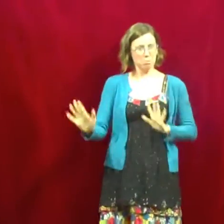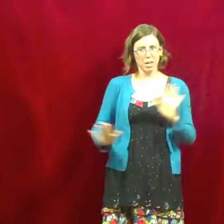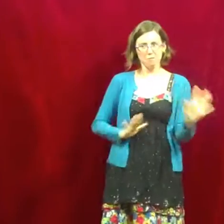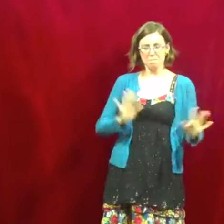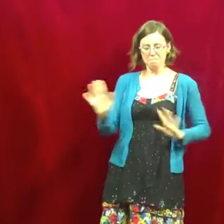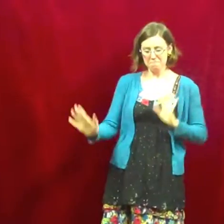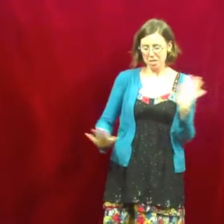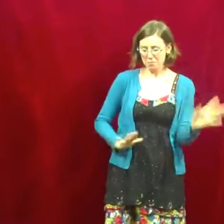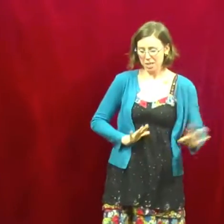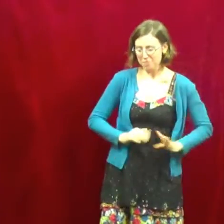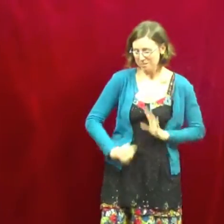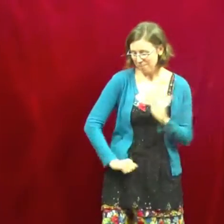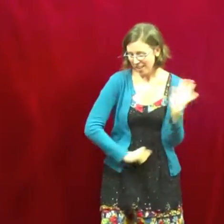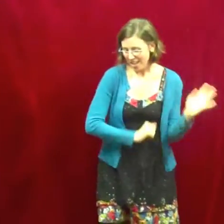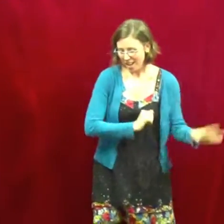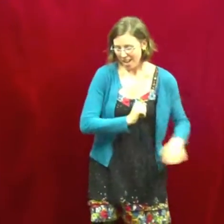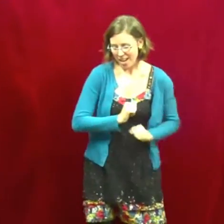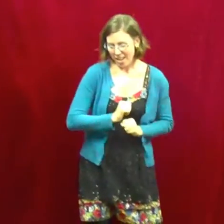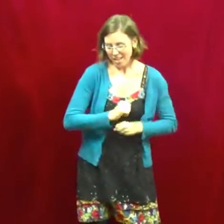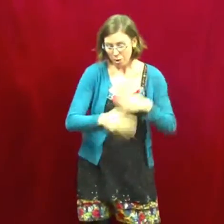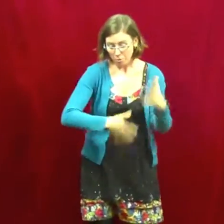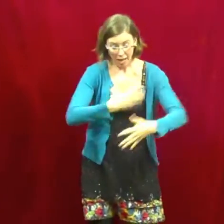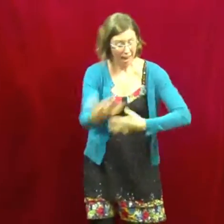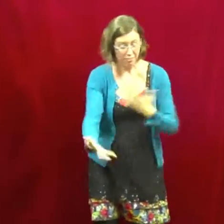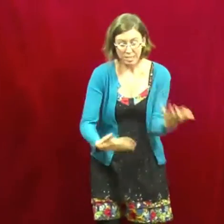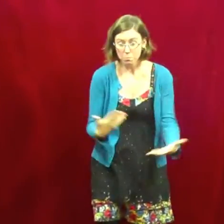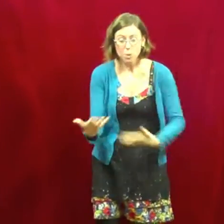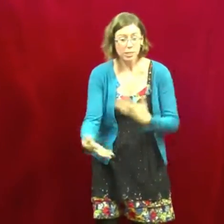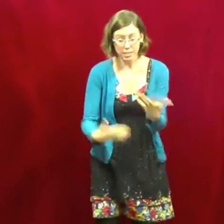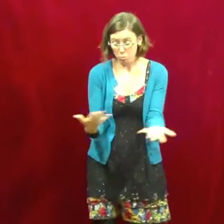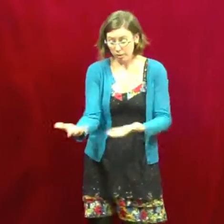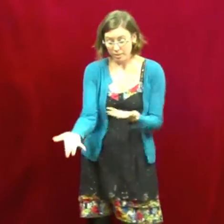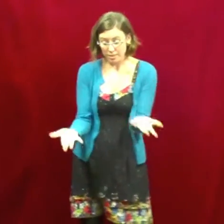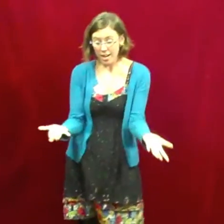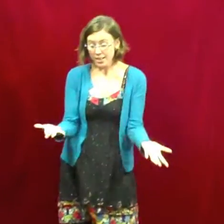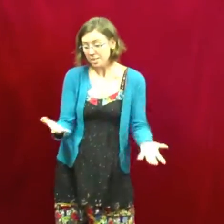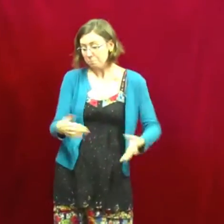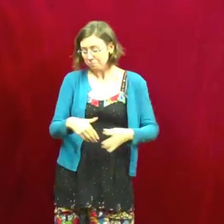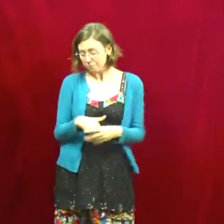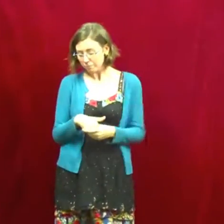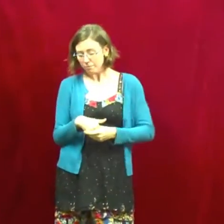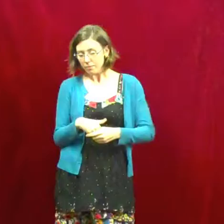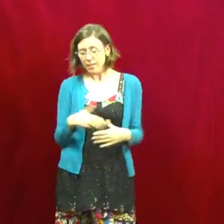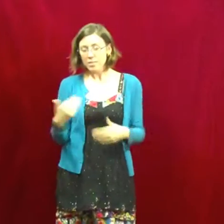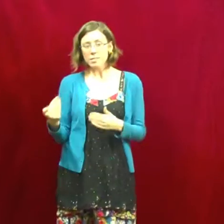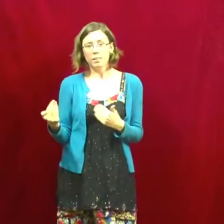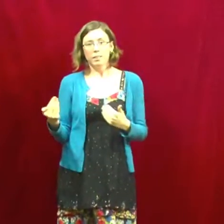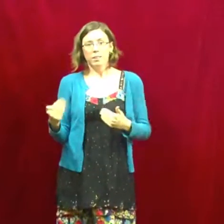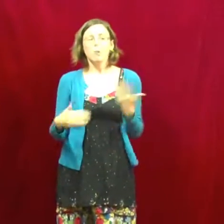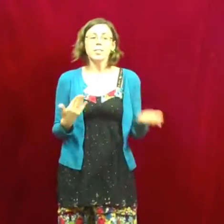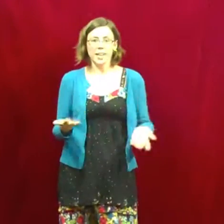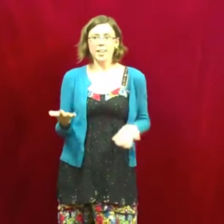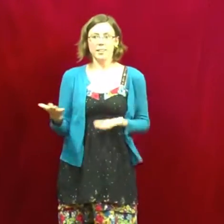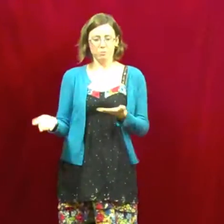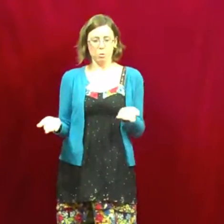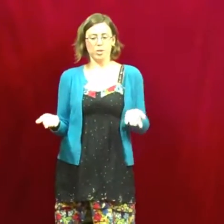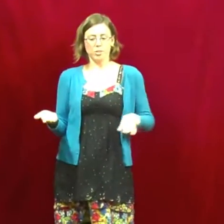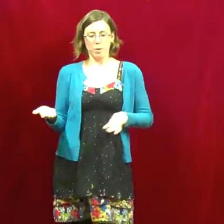recover. I can recover. Uh, you know, I have these books. He's willing to sign them. And this coincided, of course, with